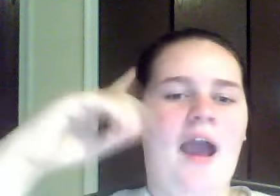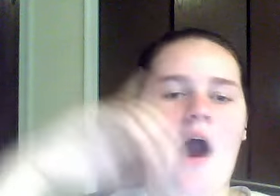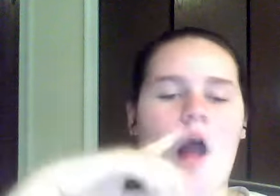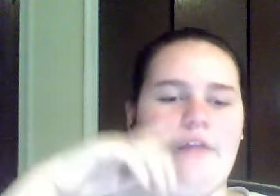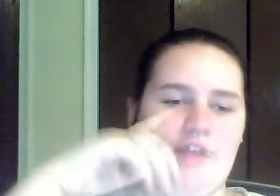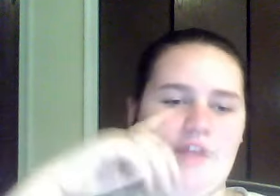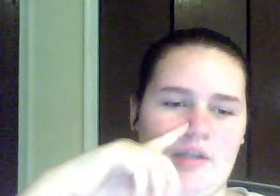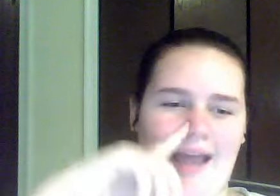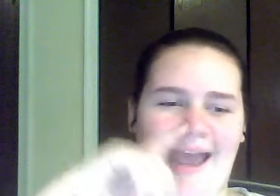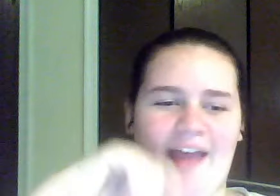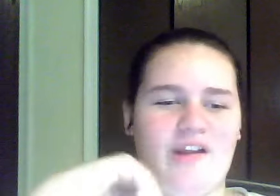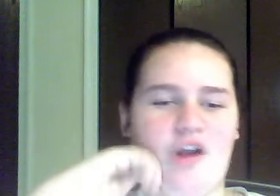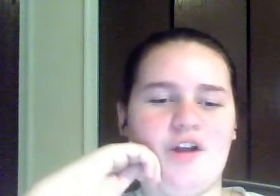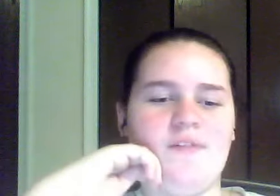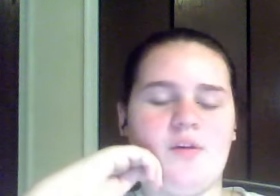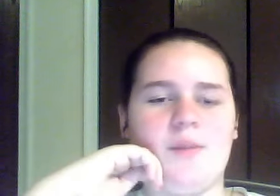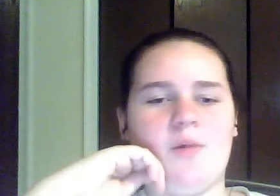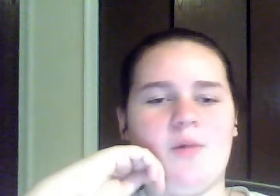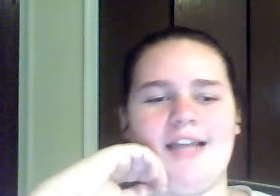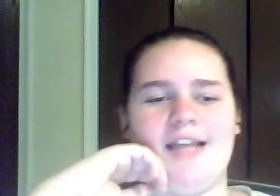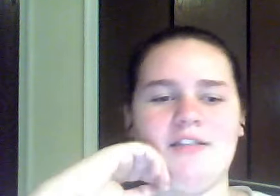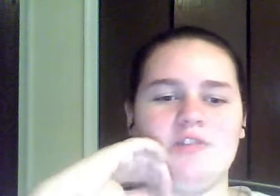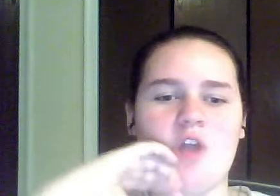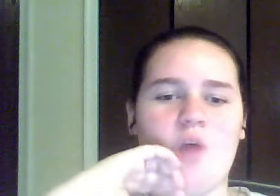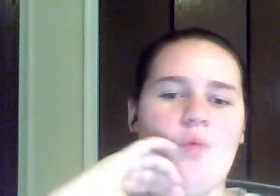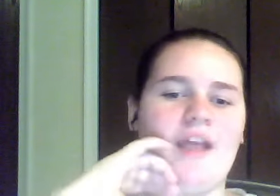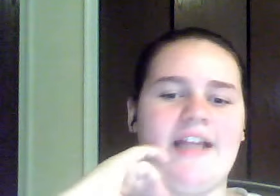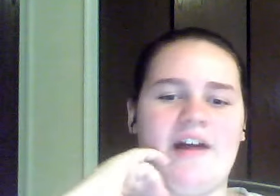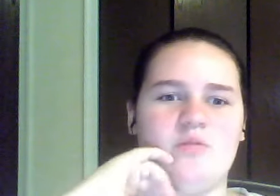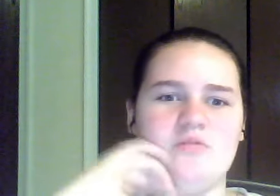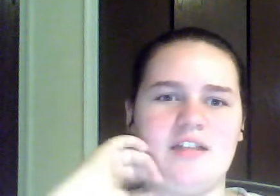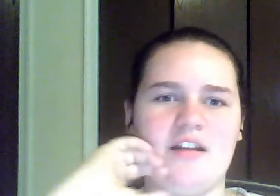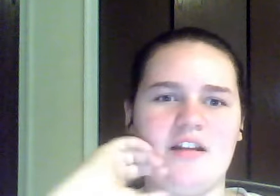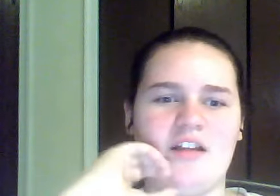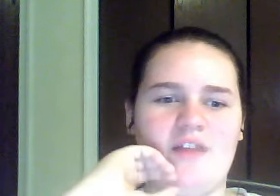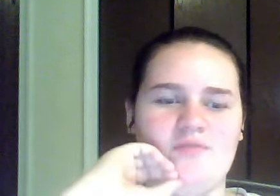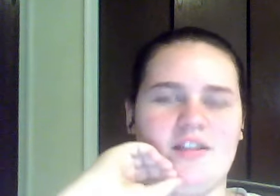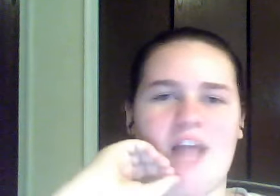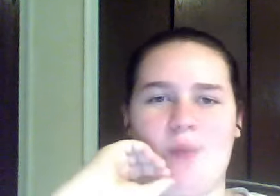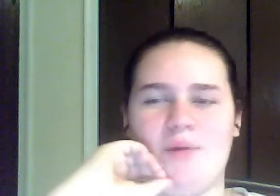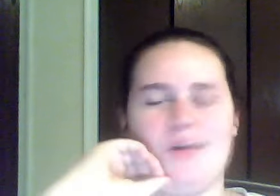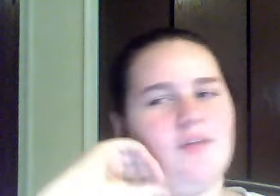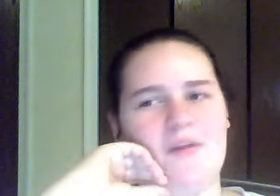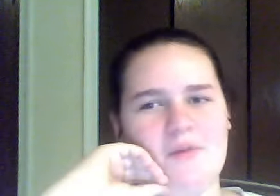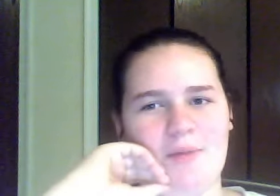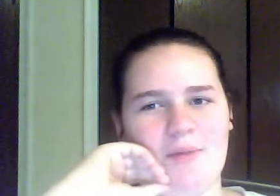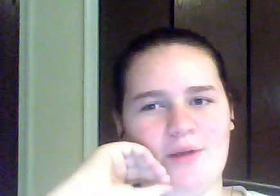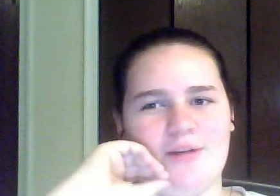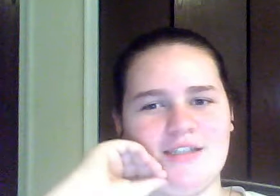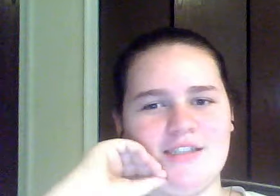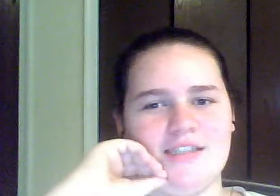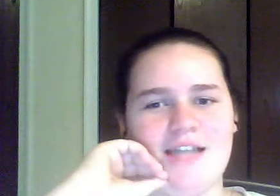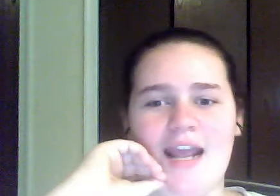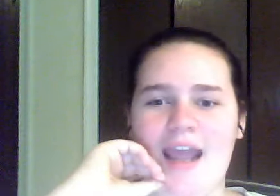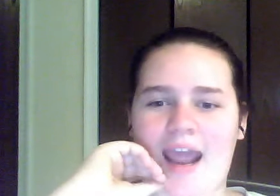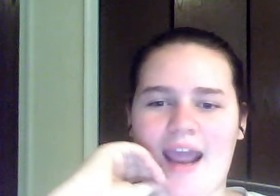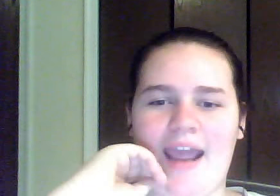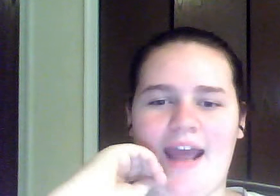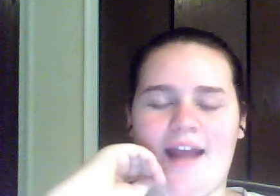All of you that had heard of Criminal Minds, write down and stuff and tell me what your favorite part was. And,